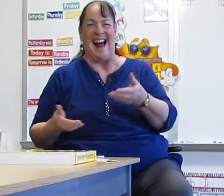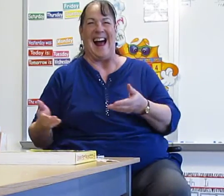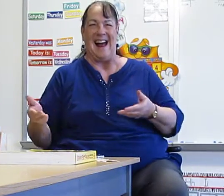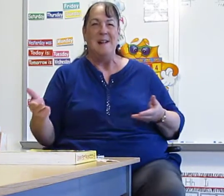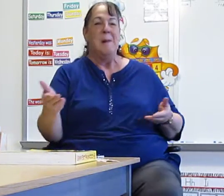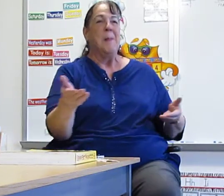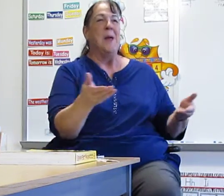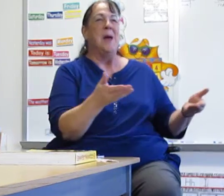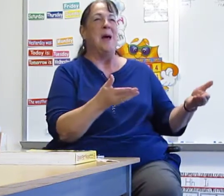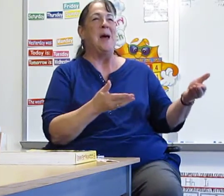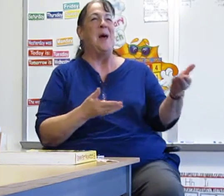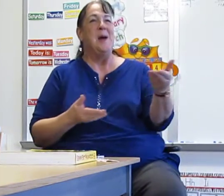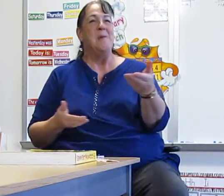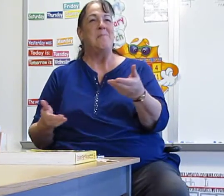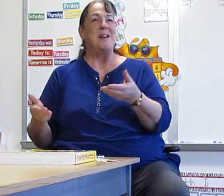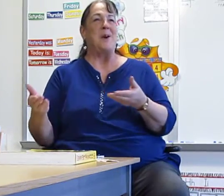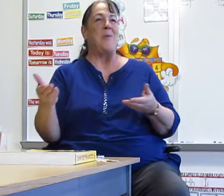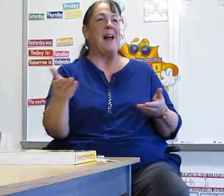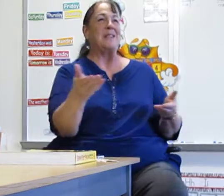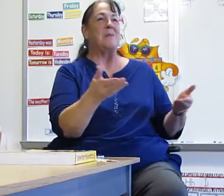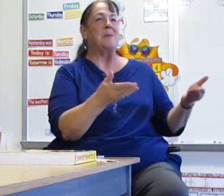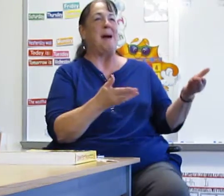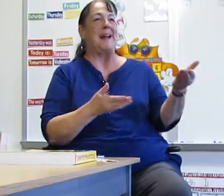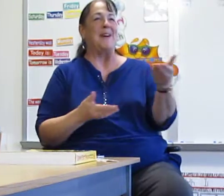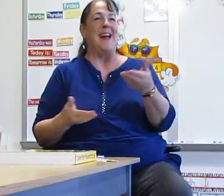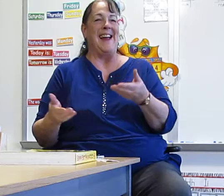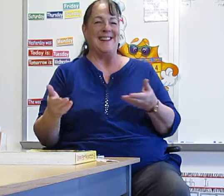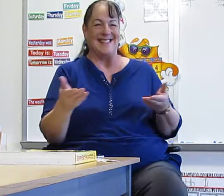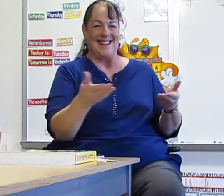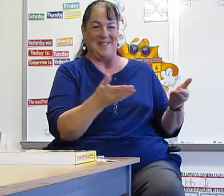I never said like that. But you're waxing with the back of your hands. I